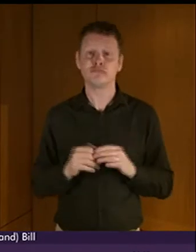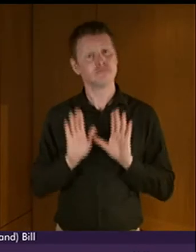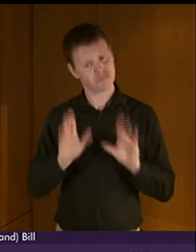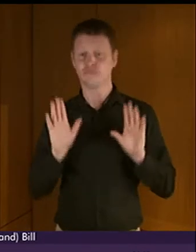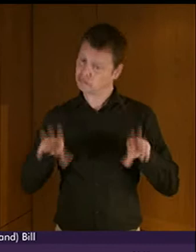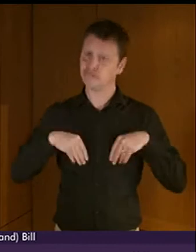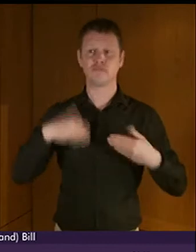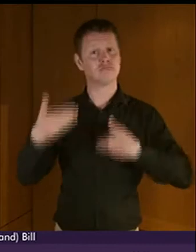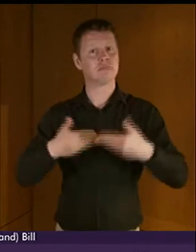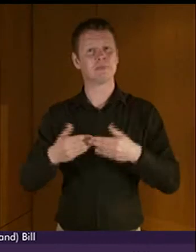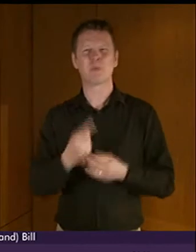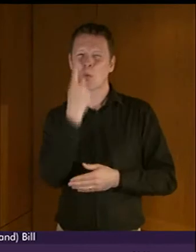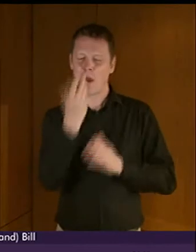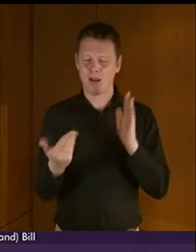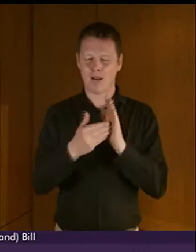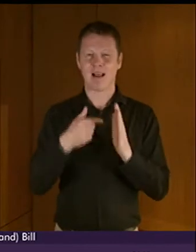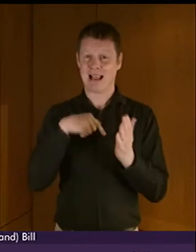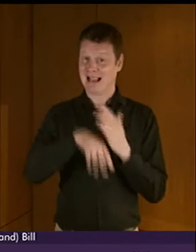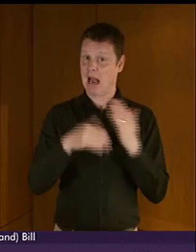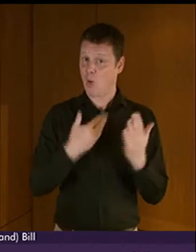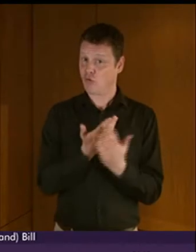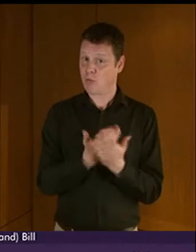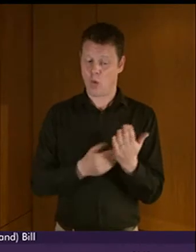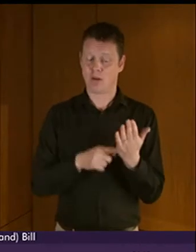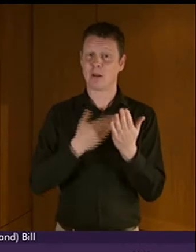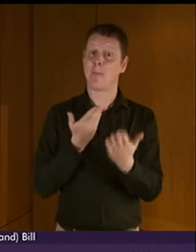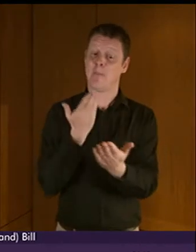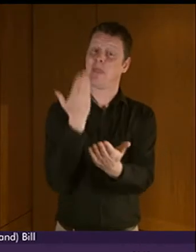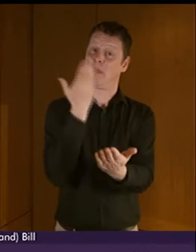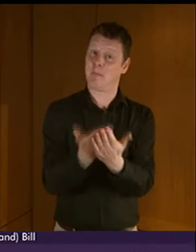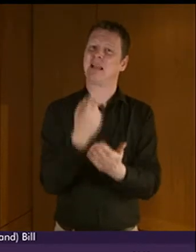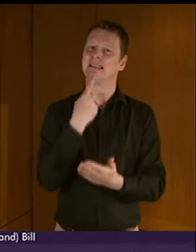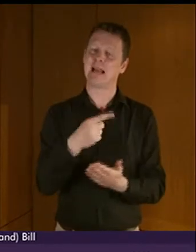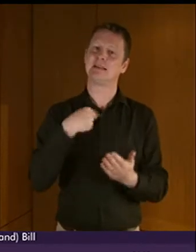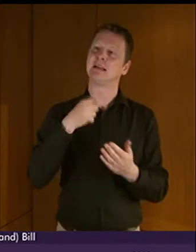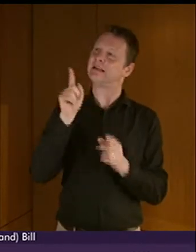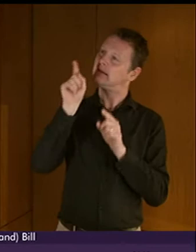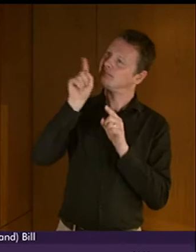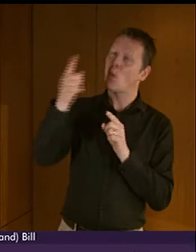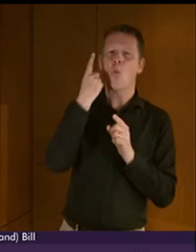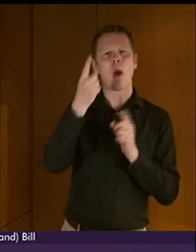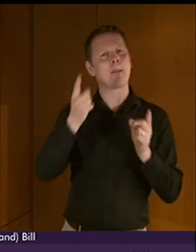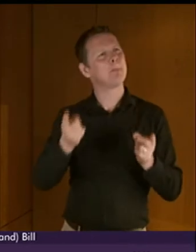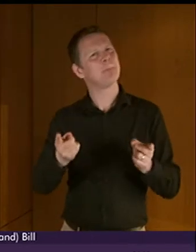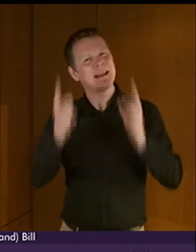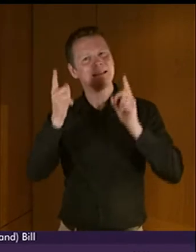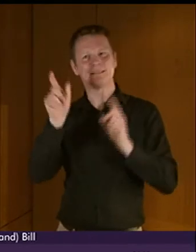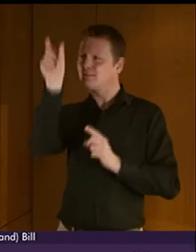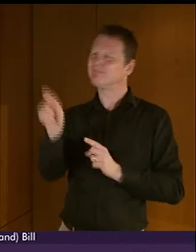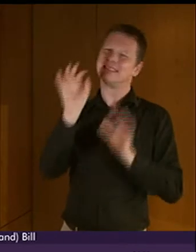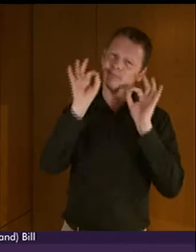report that I want to briefly mention. The Bill includes provision for a Minister to be appointed with special responsibility for BSL.